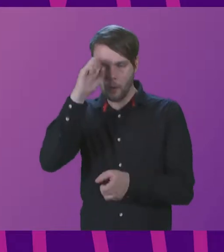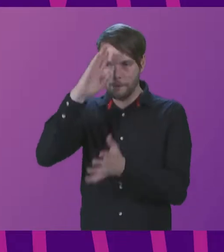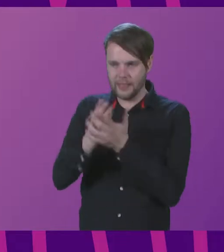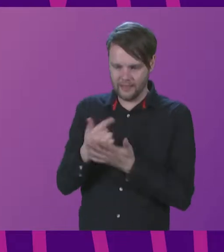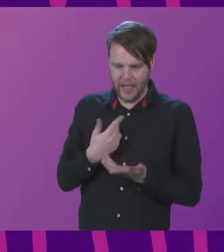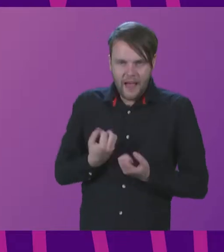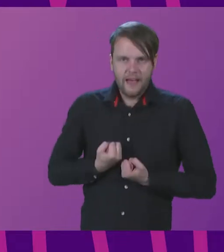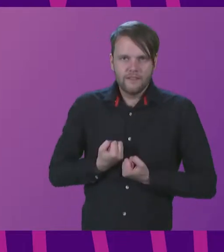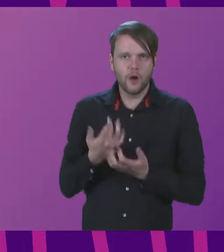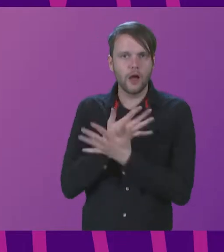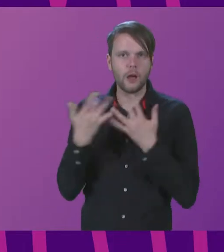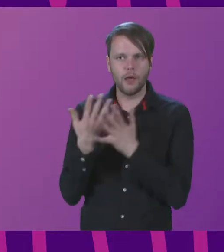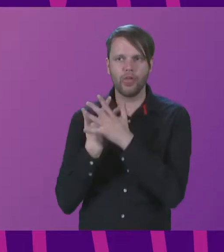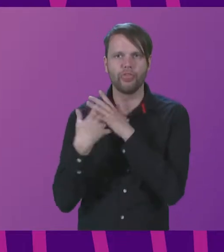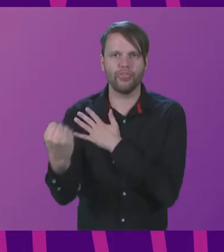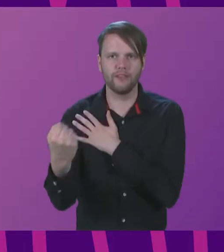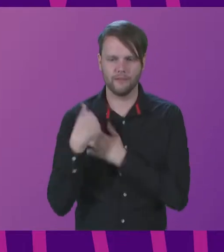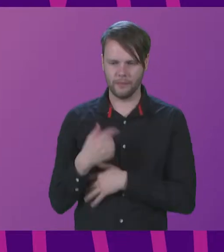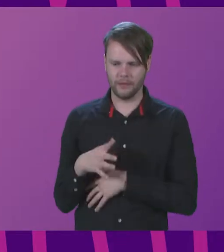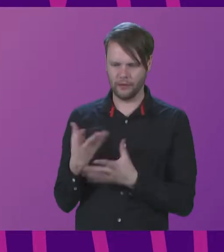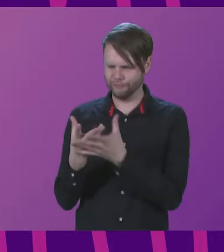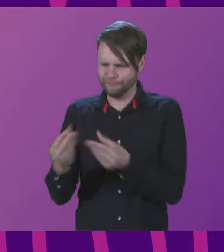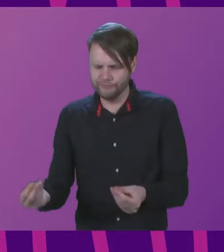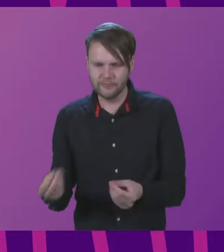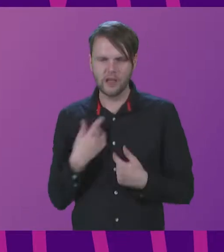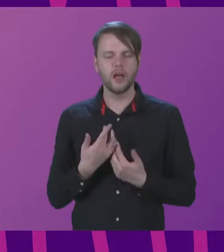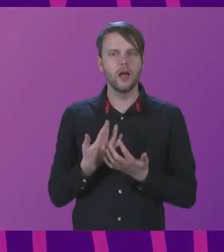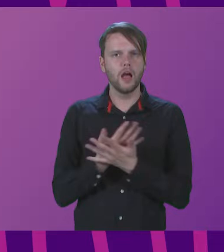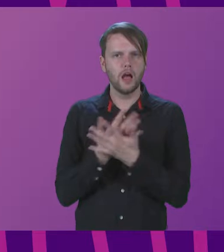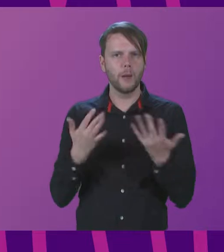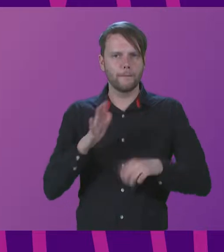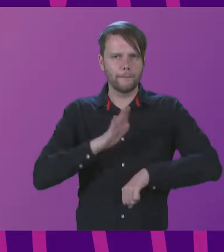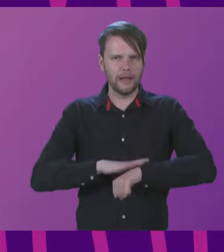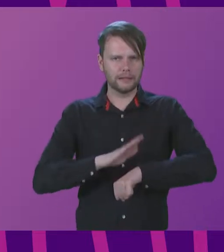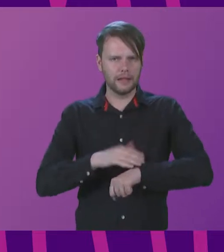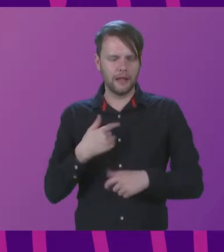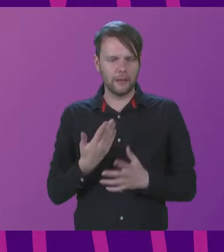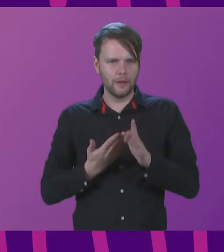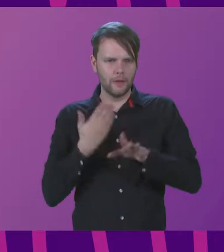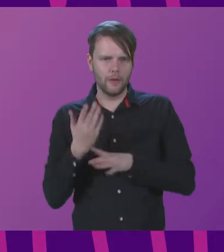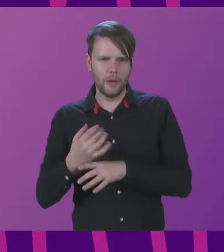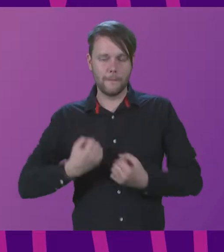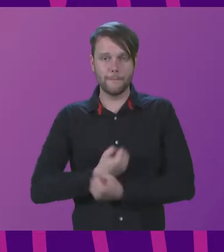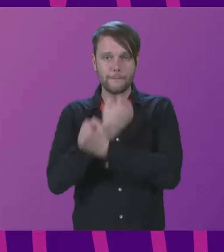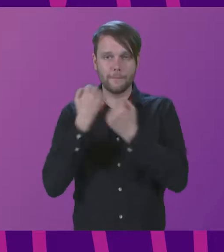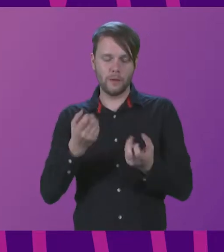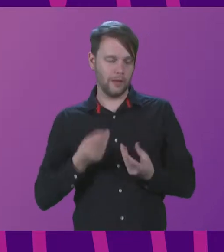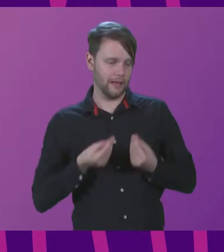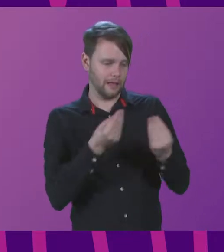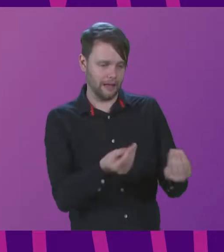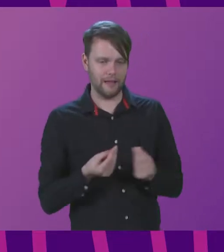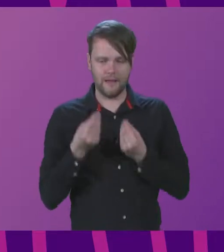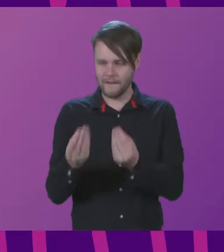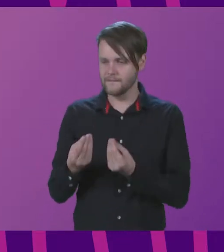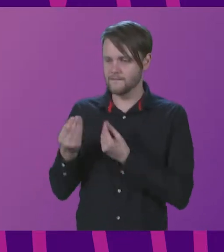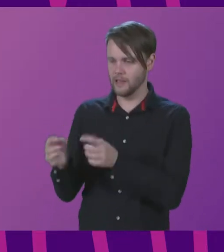power has been taken away or misplaced. How often do we go out of our way to give a piece of power to every room